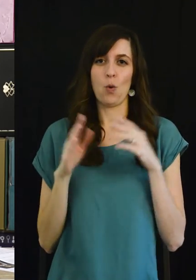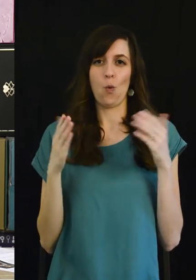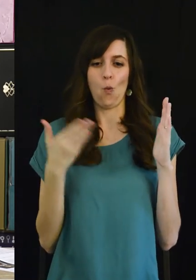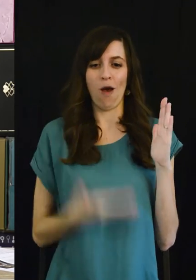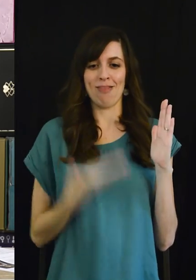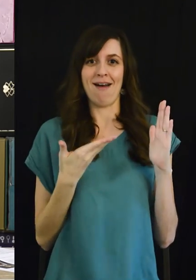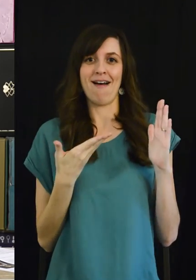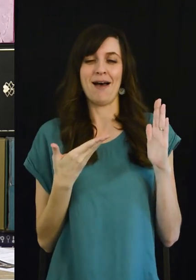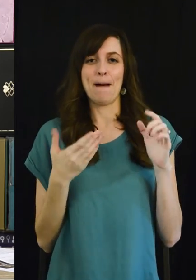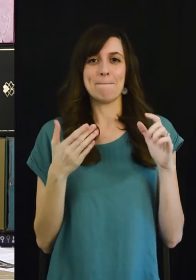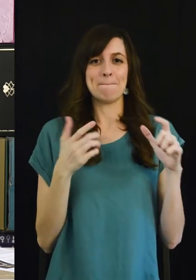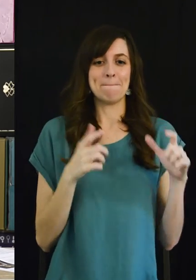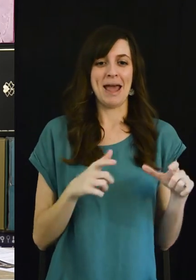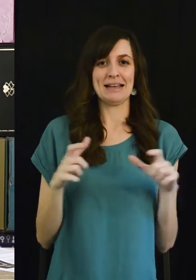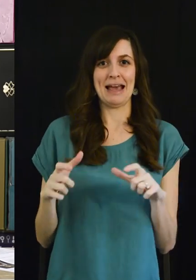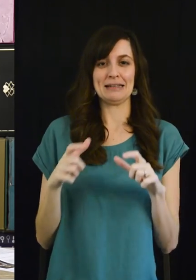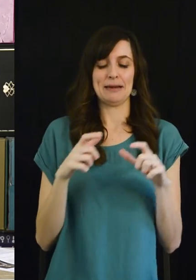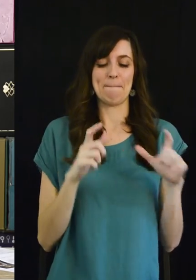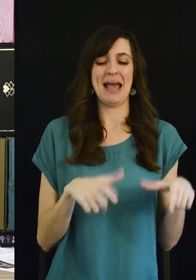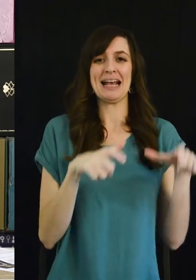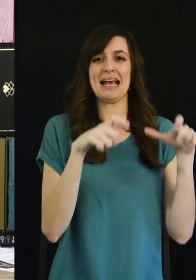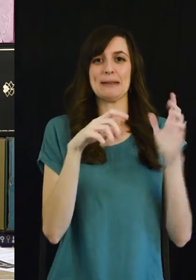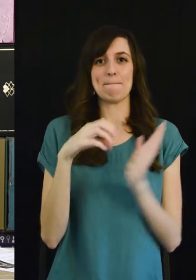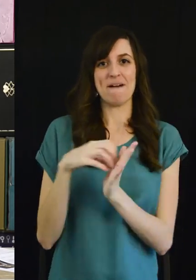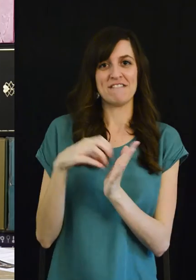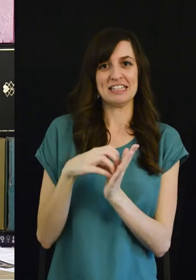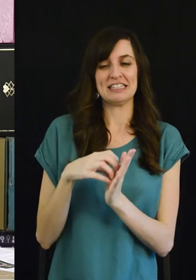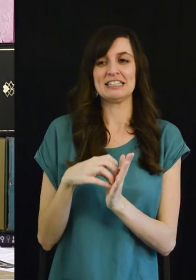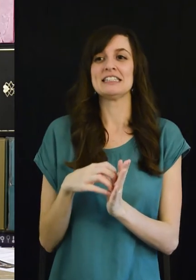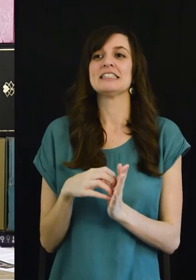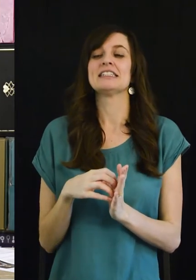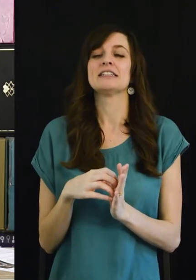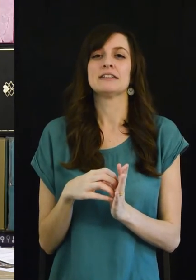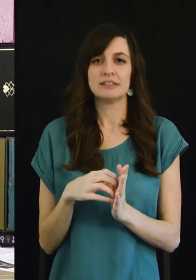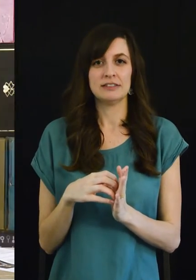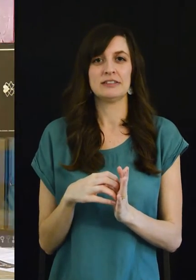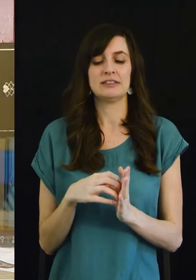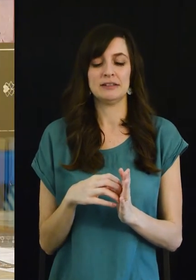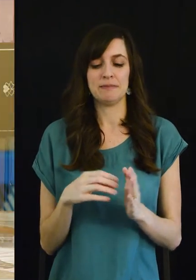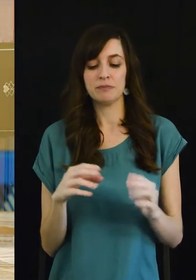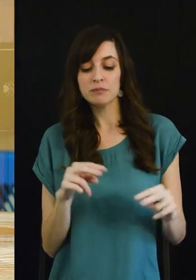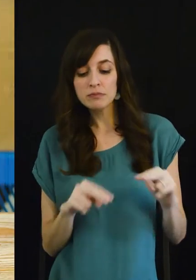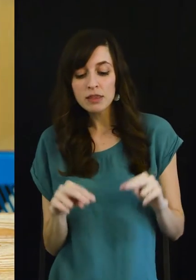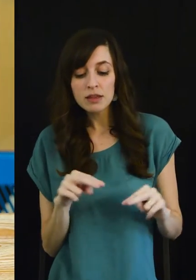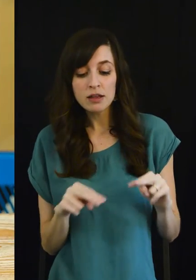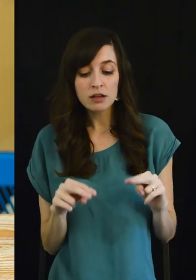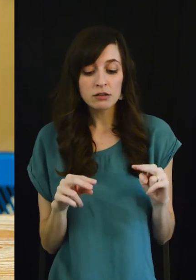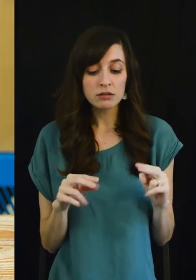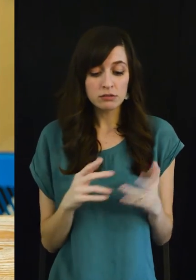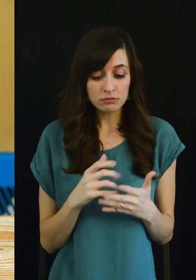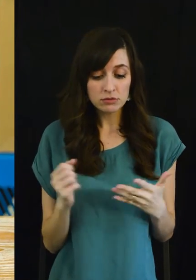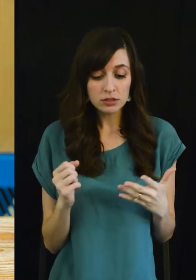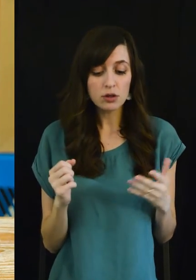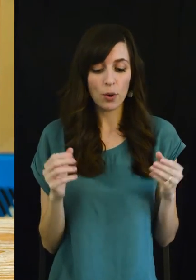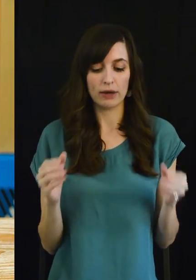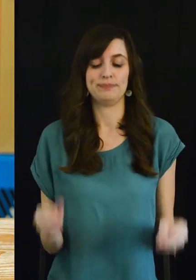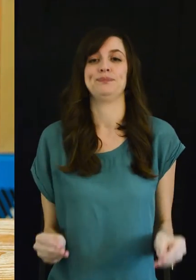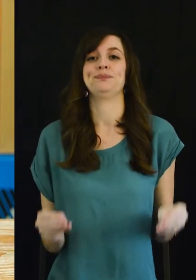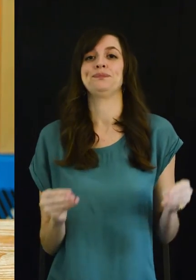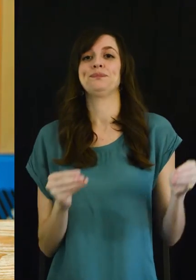muffins pancakes okay so is there anything else in here besides my recipe cards nature no so I'm